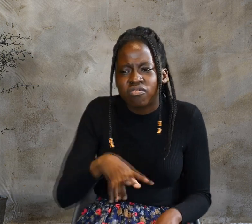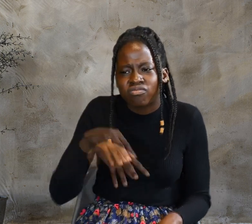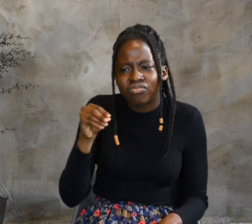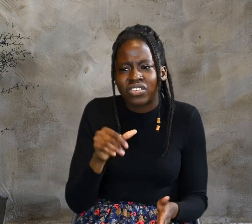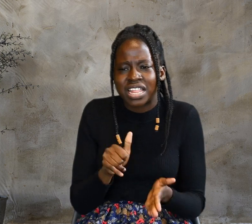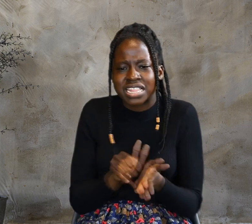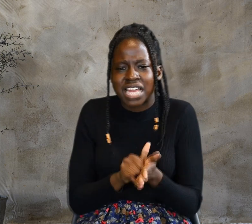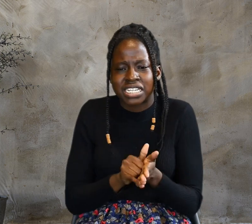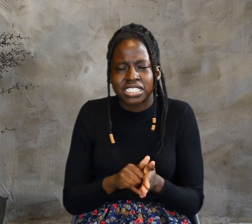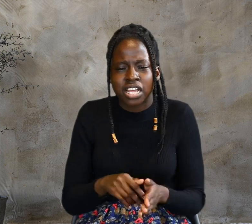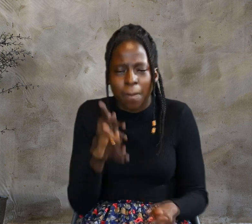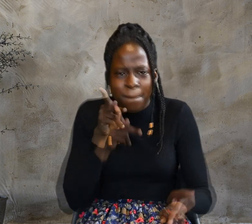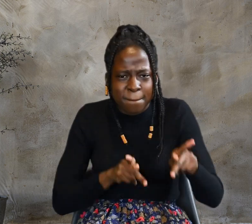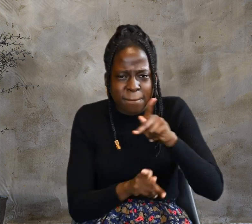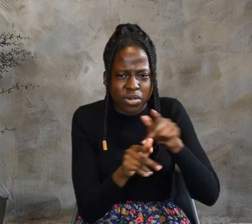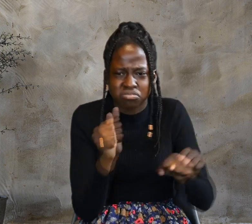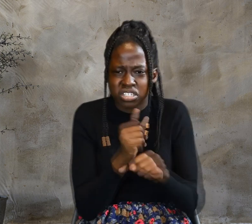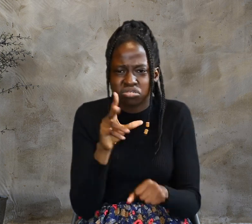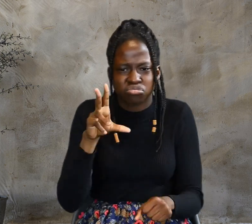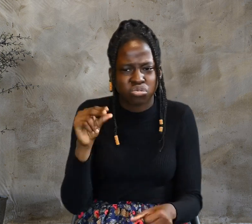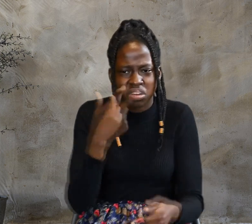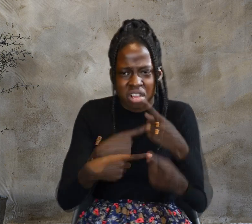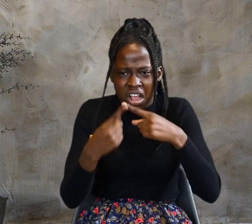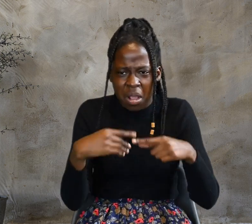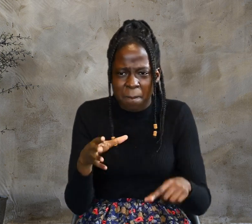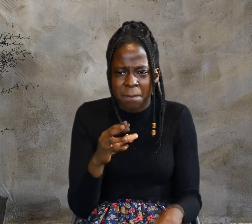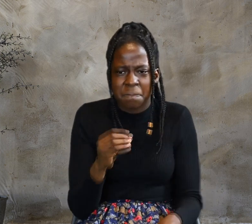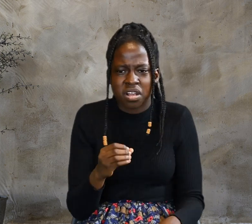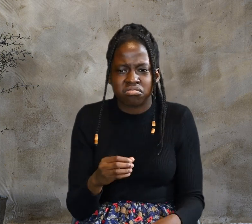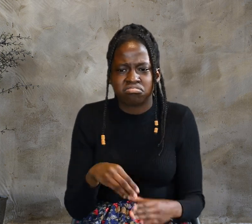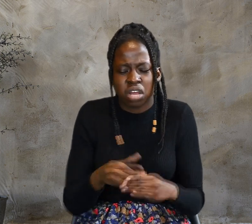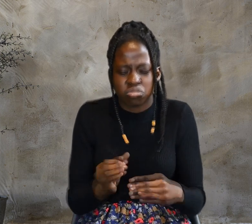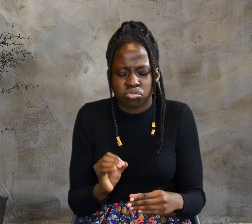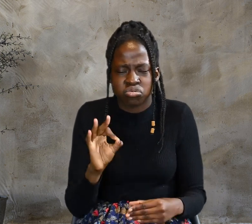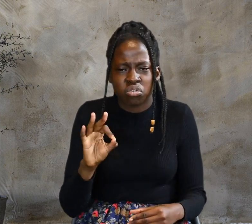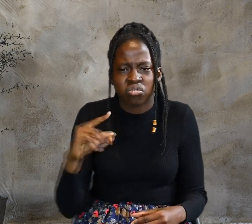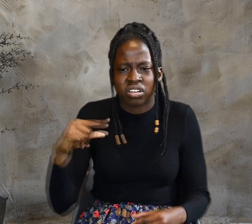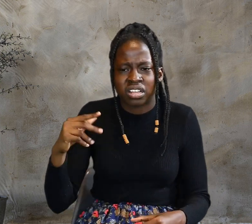Galilee. Then they all went home.